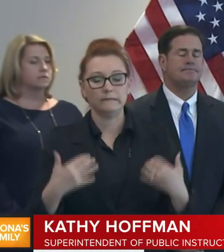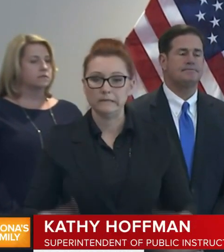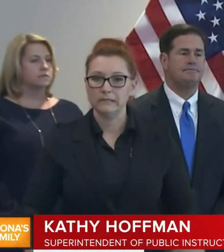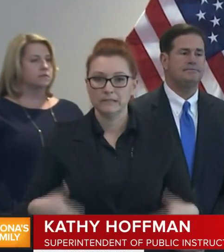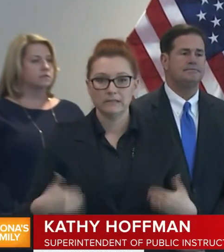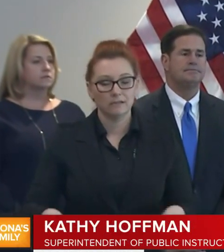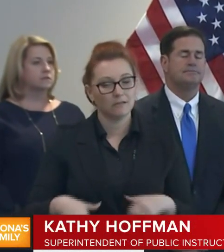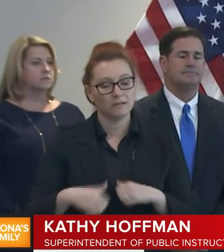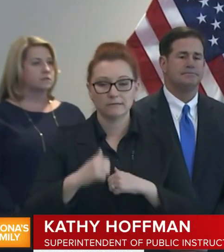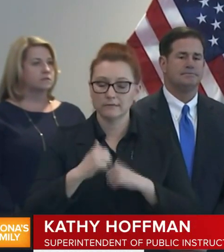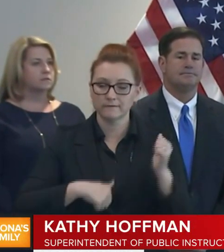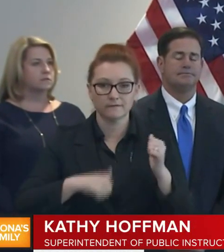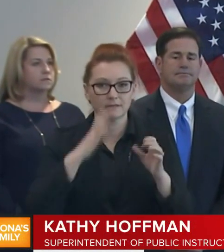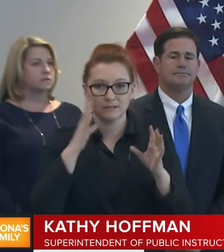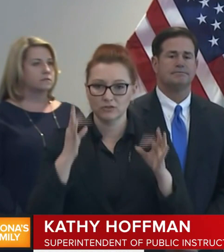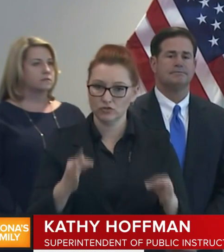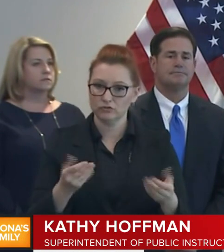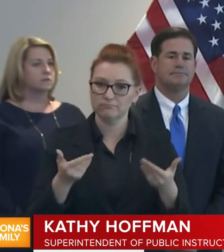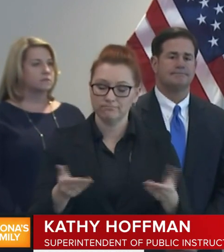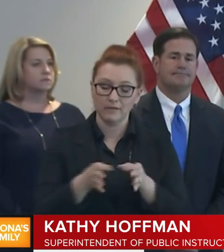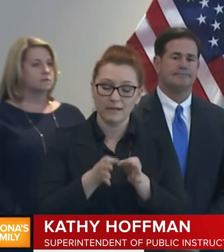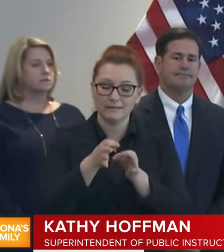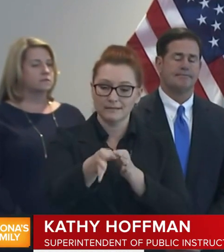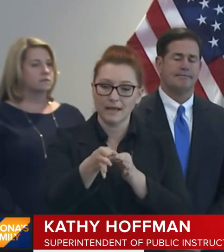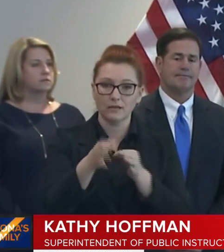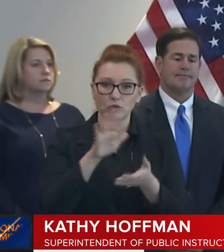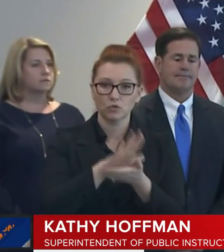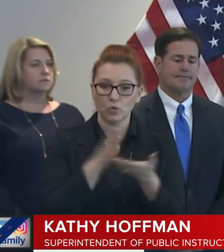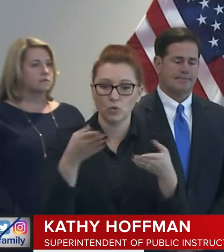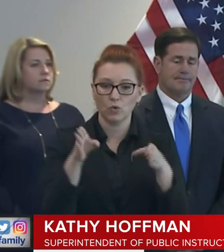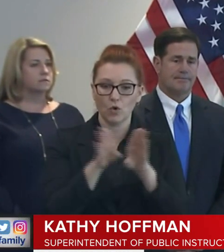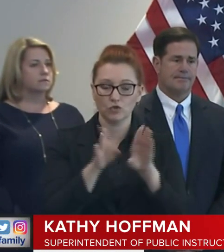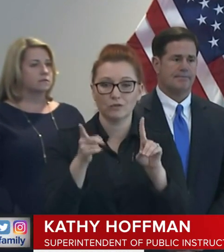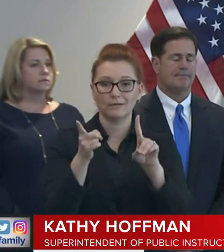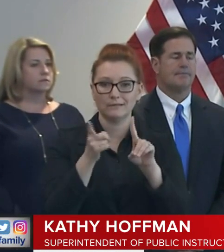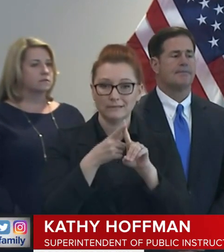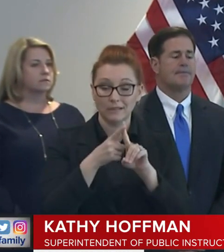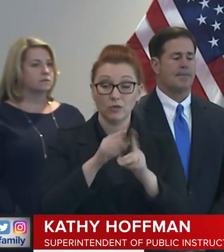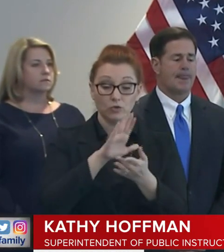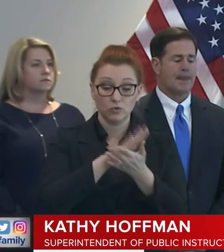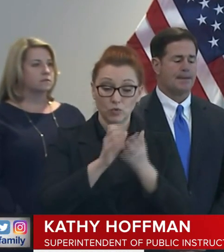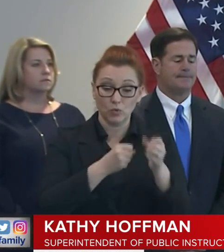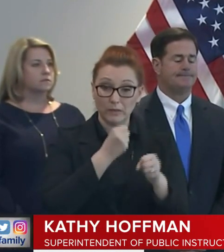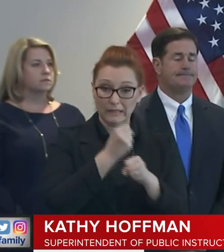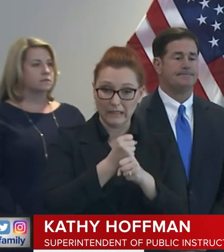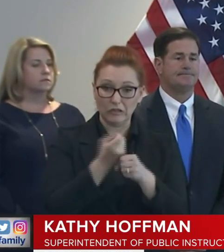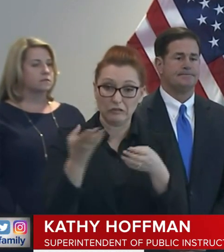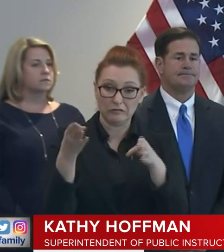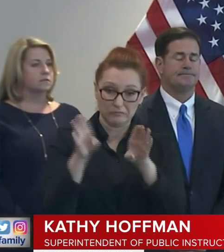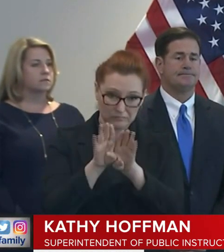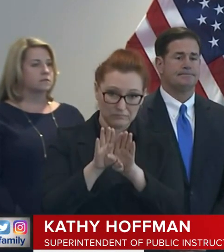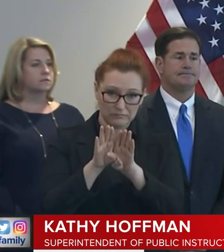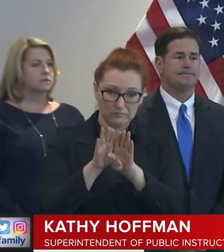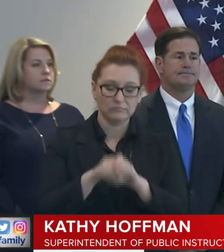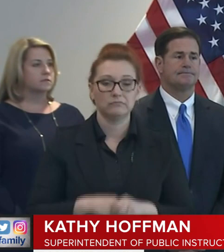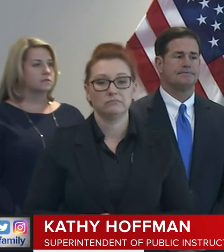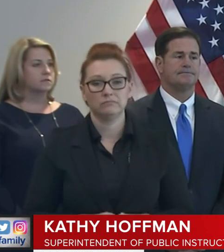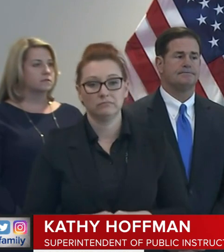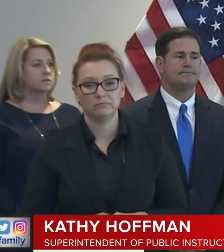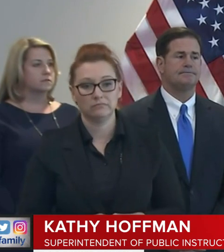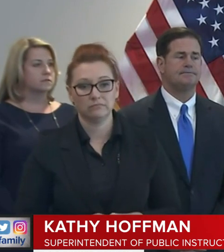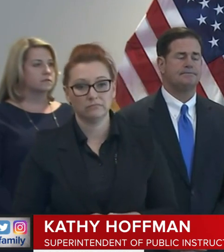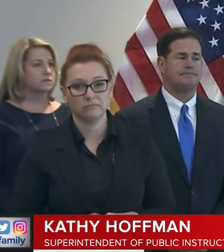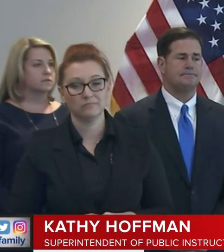decision to extend school closures through the end of the 2019-20 school year. This applies to all public,